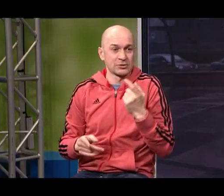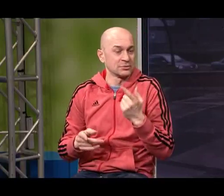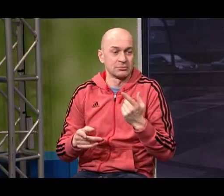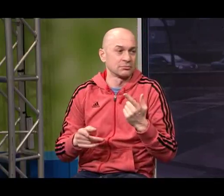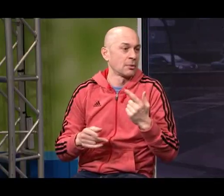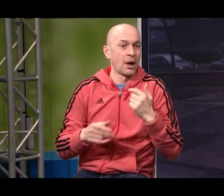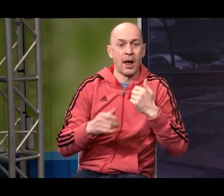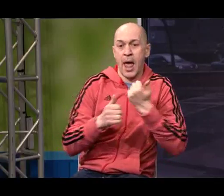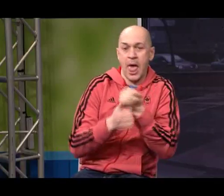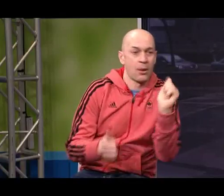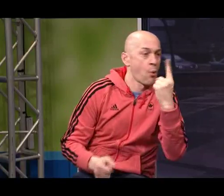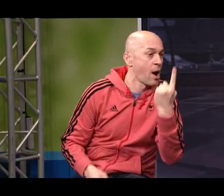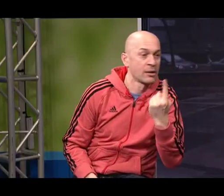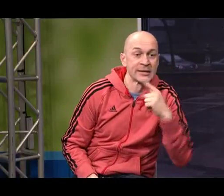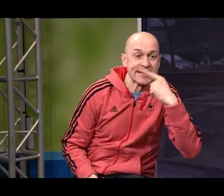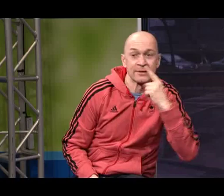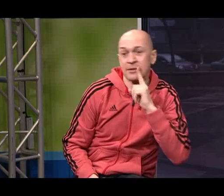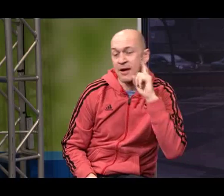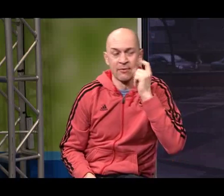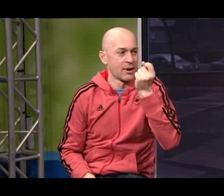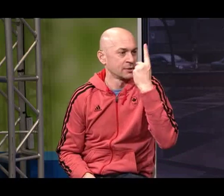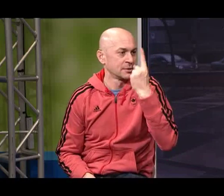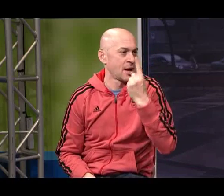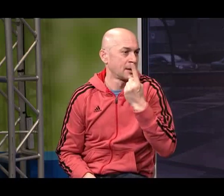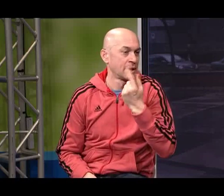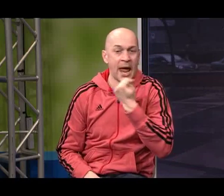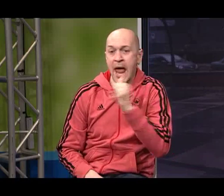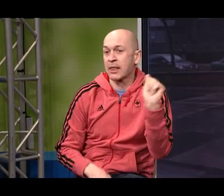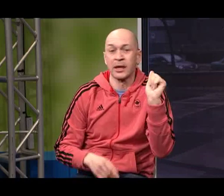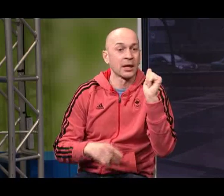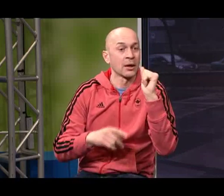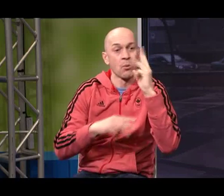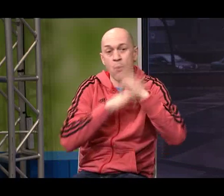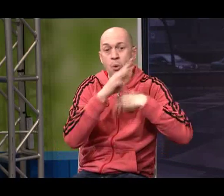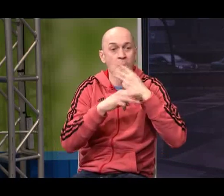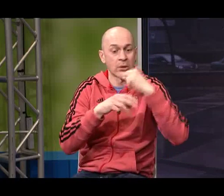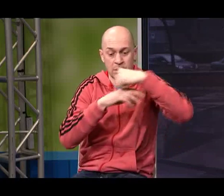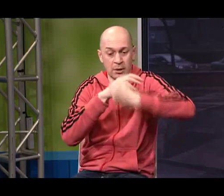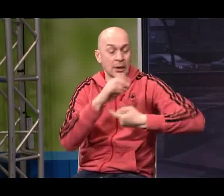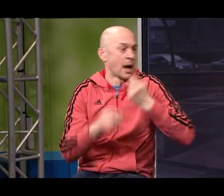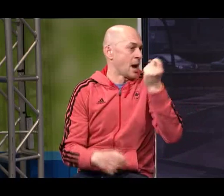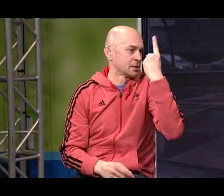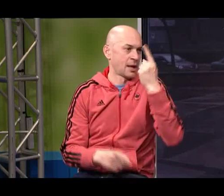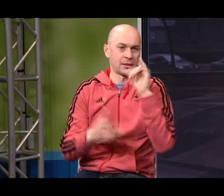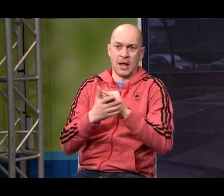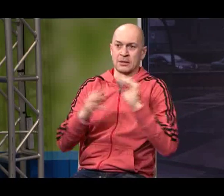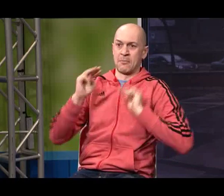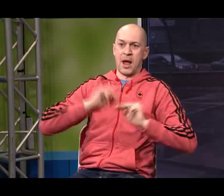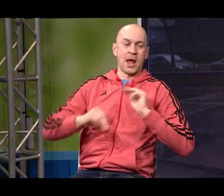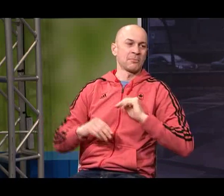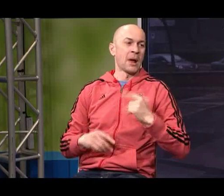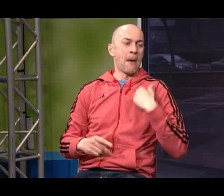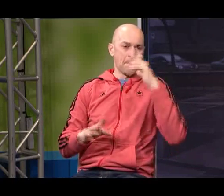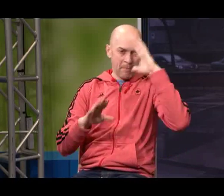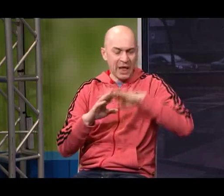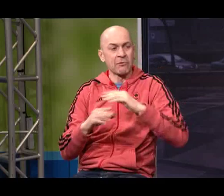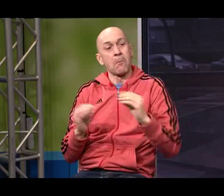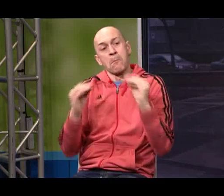And the reason I like it is because anyone Doesn't matter whether you use spoken language or sign language Anyone can understand what you're saying